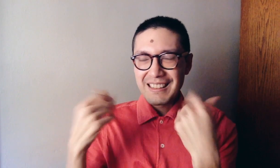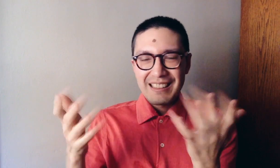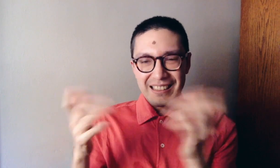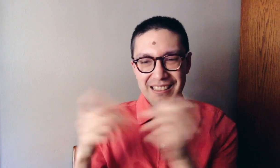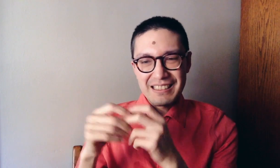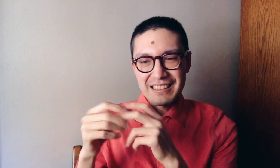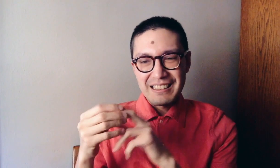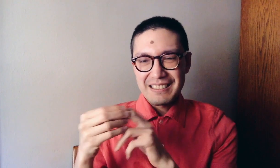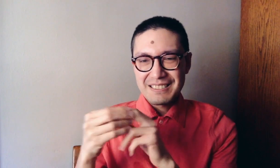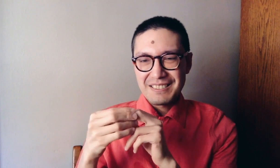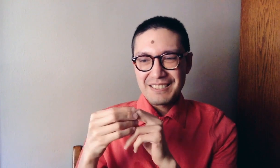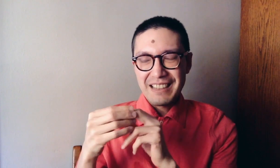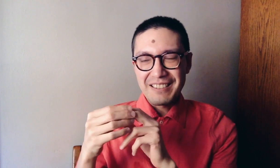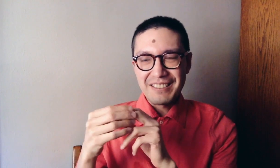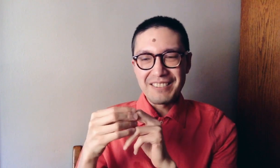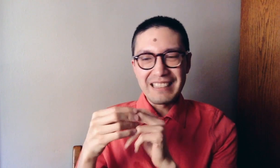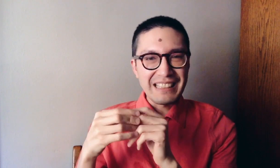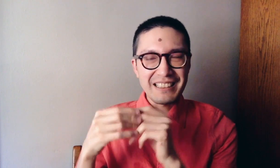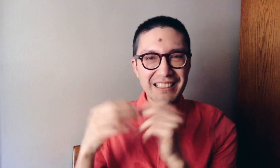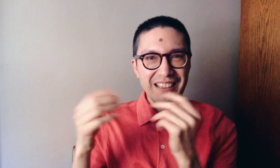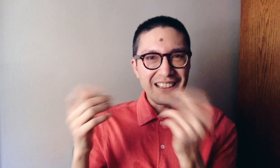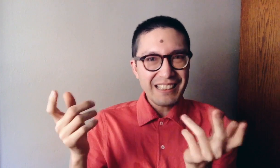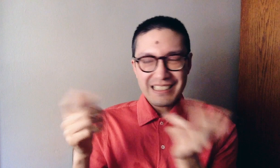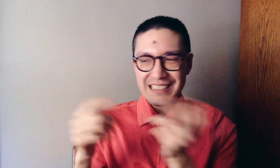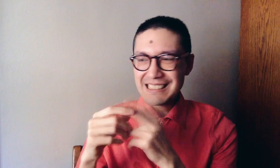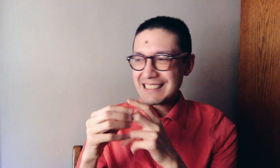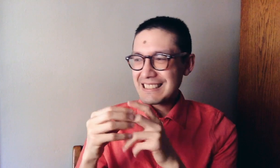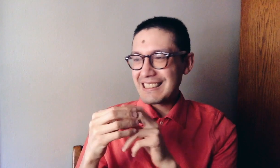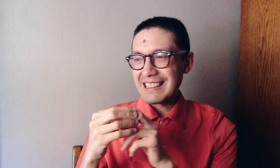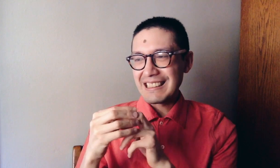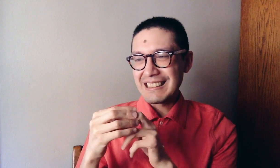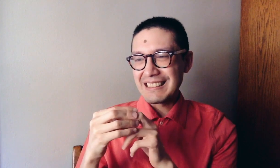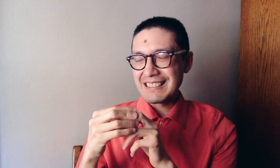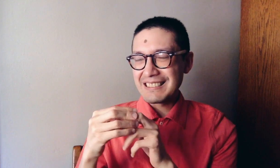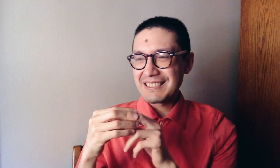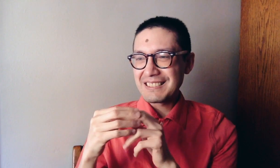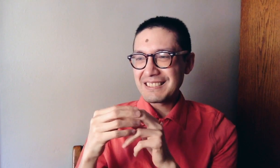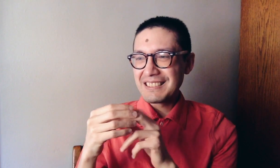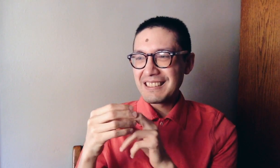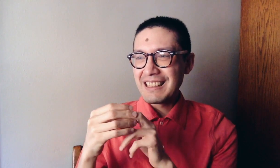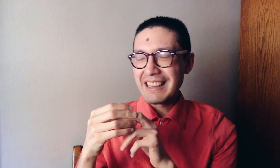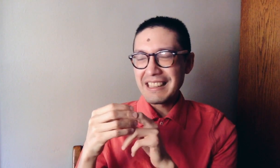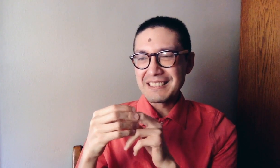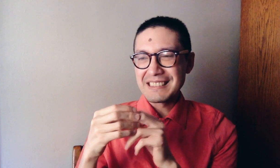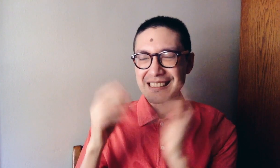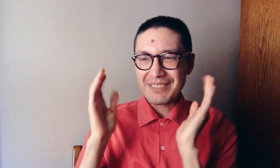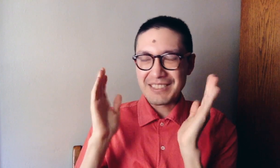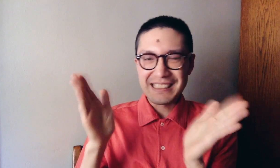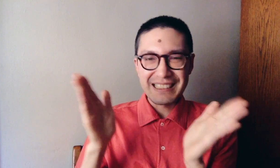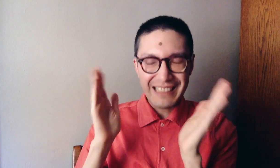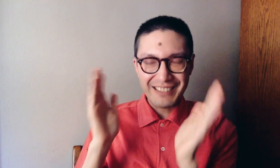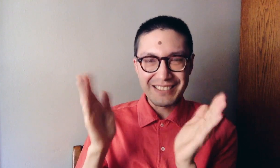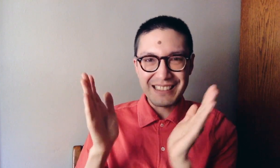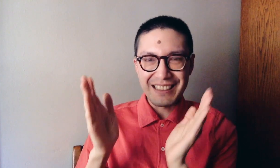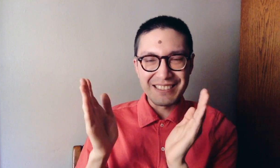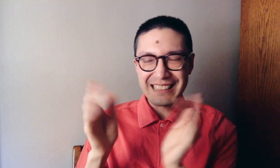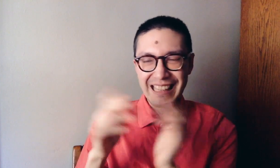uh, how you relate to the audience, and how you first, how you understand